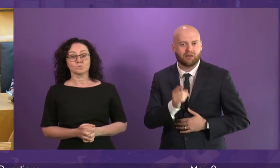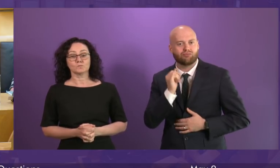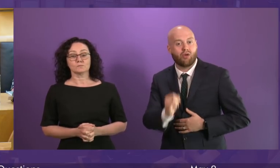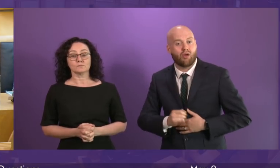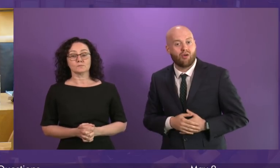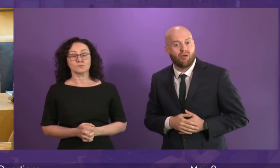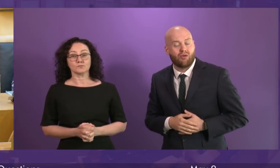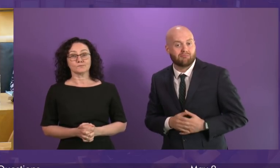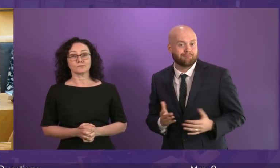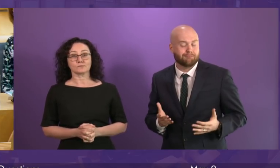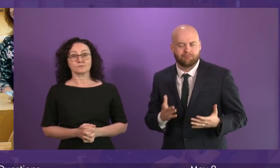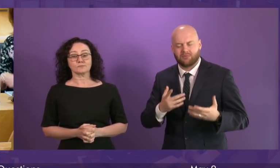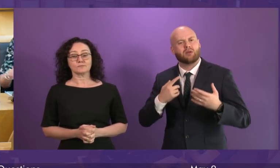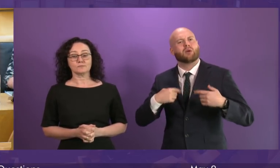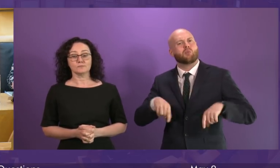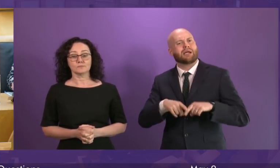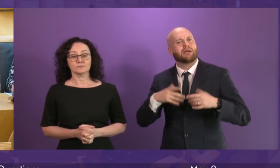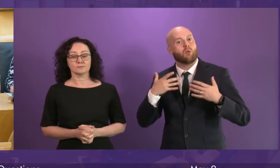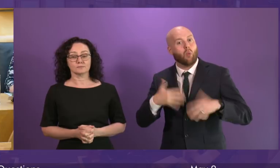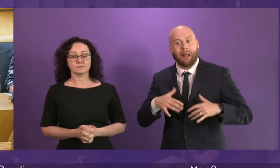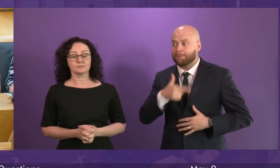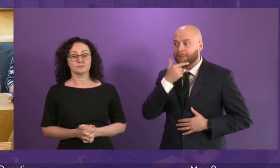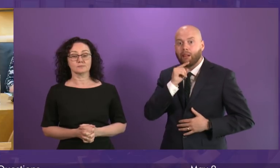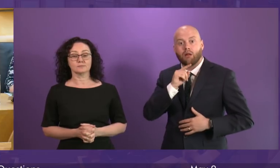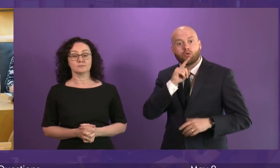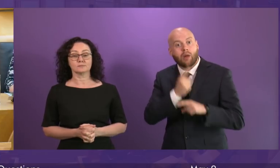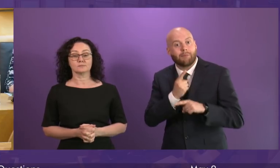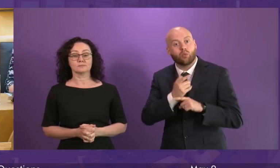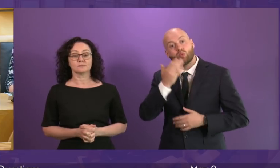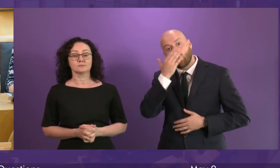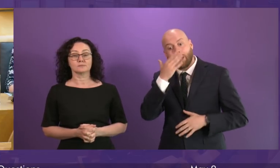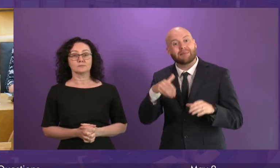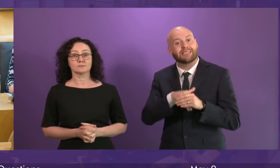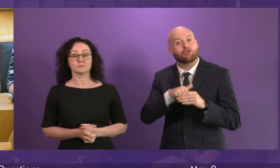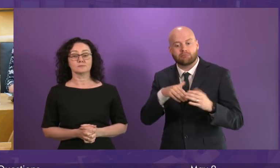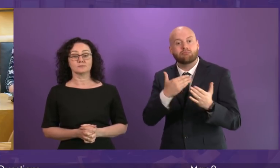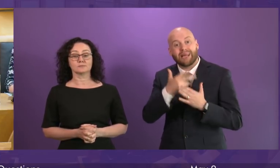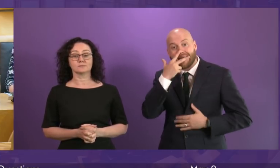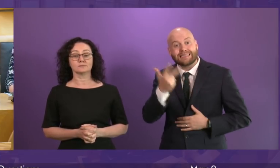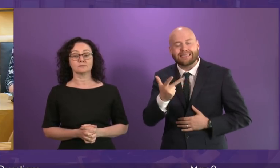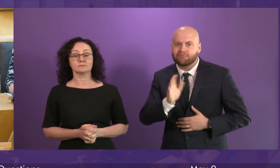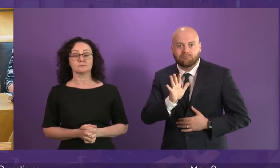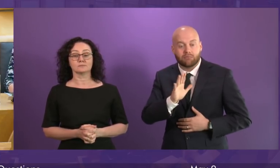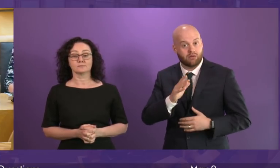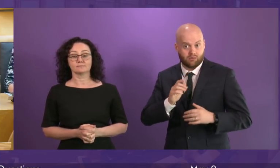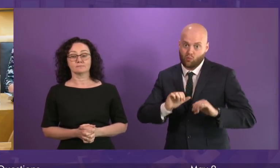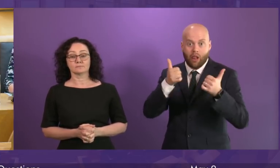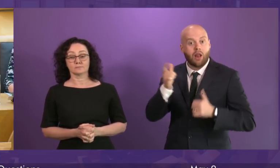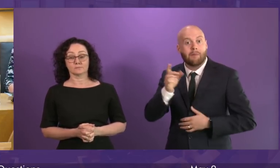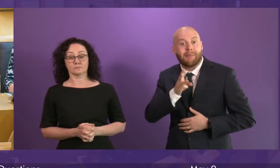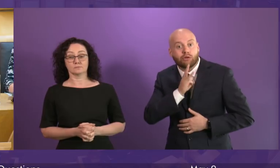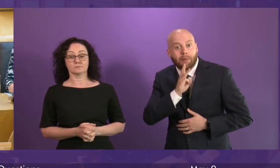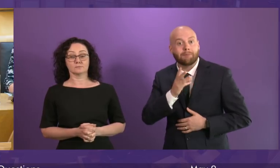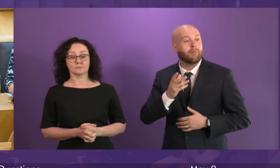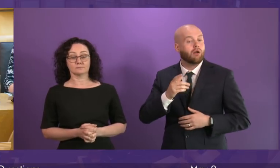Now we're not the only people that are talking about a skills participation age of 18. Indeed it already works well in Belgium, in Denmark